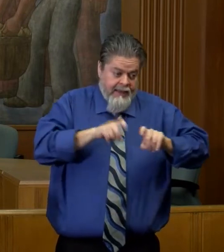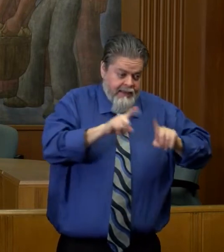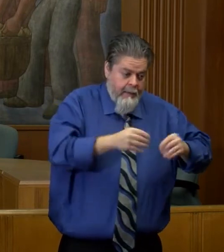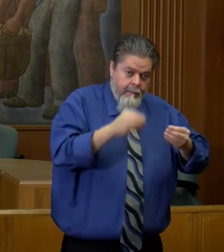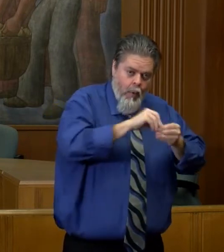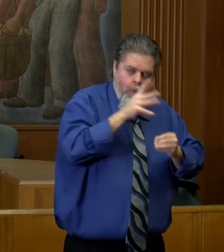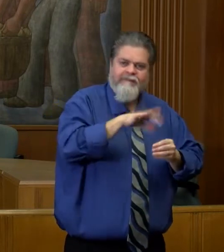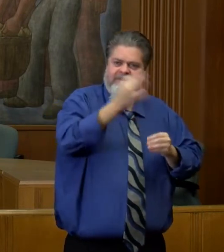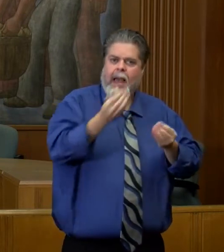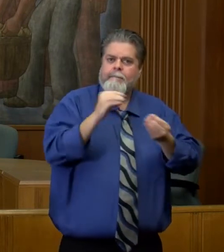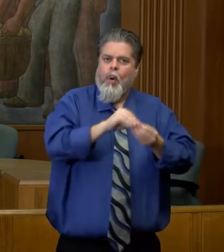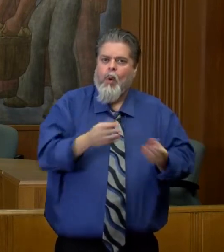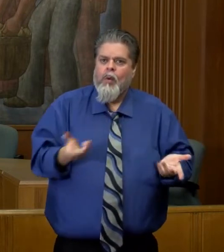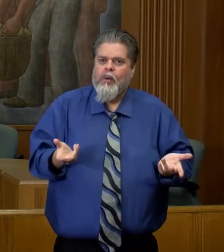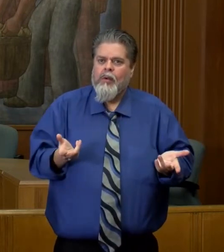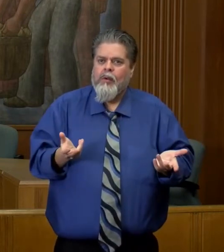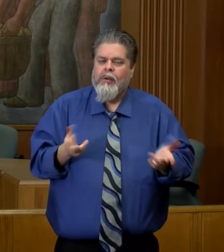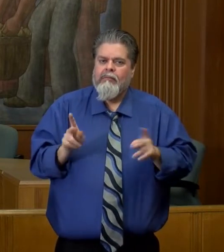essentially.